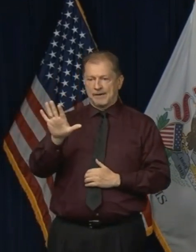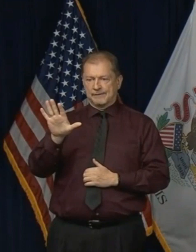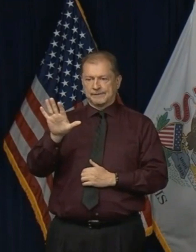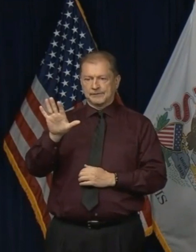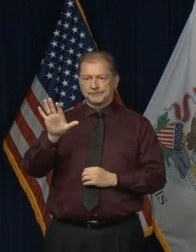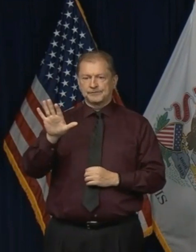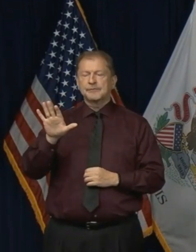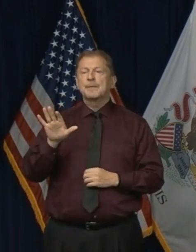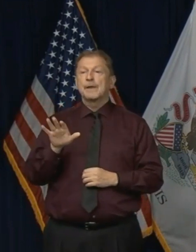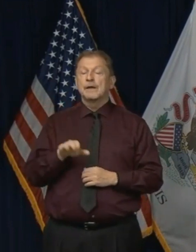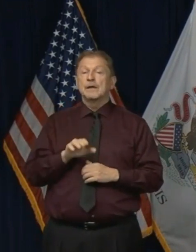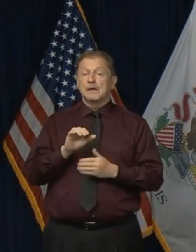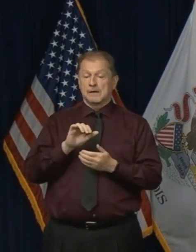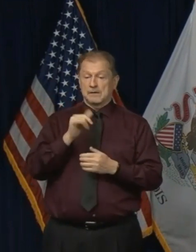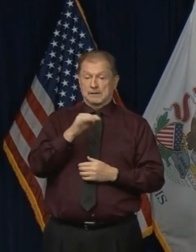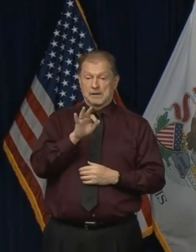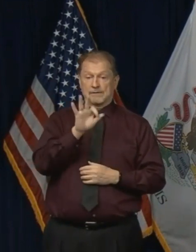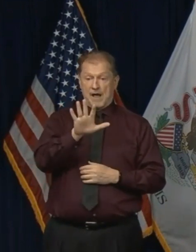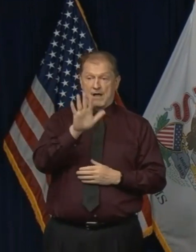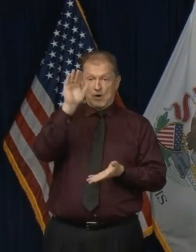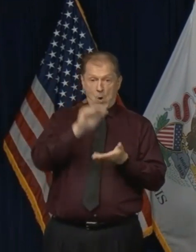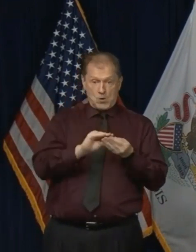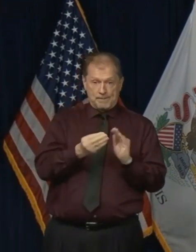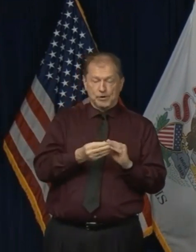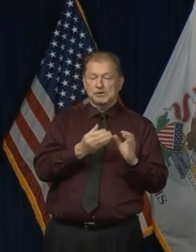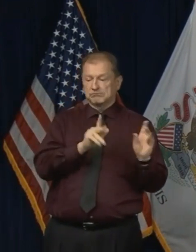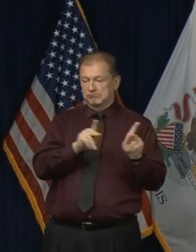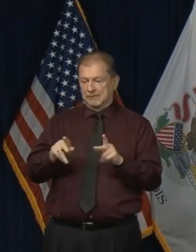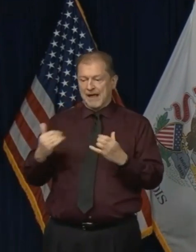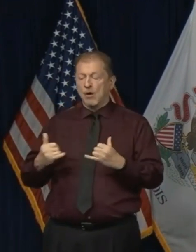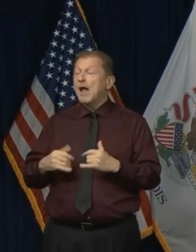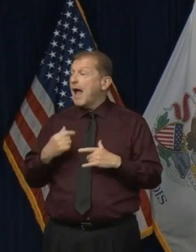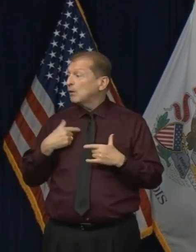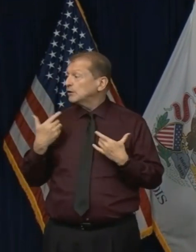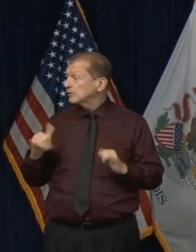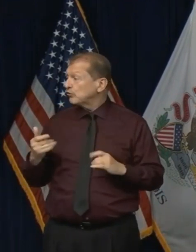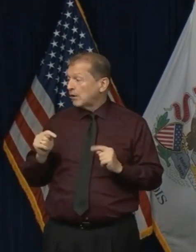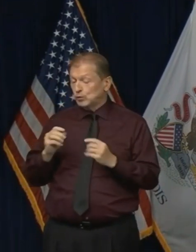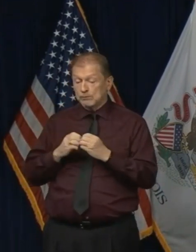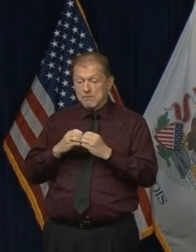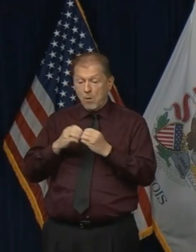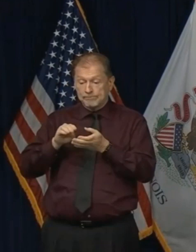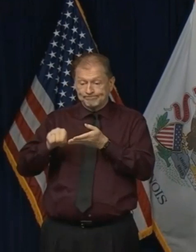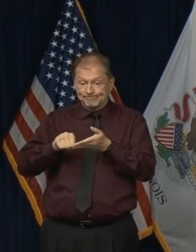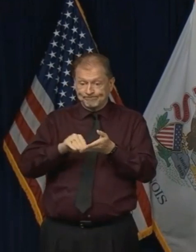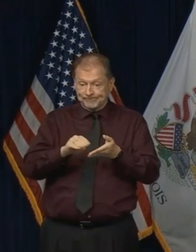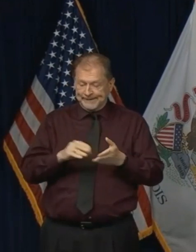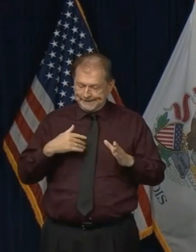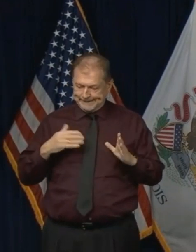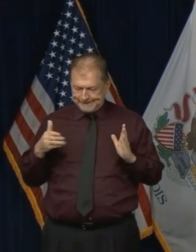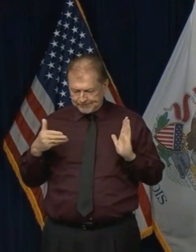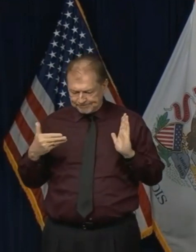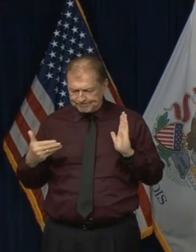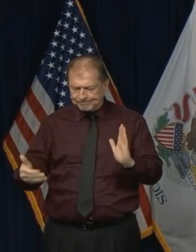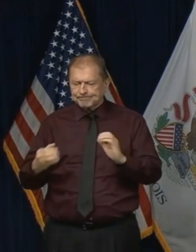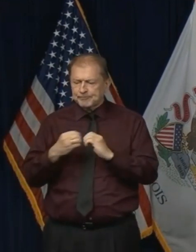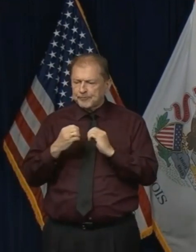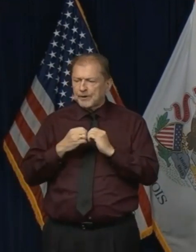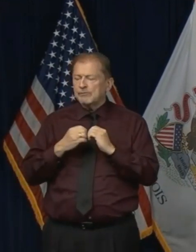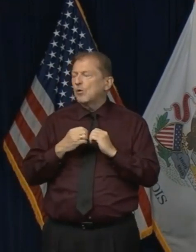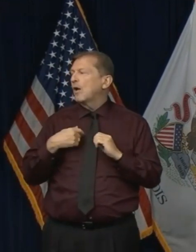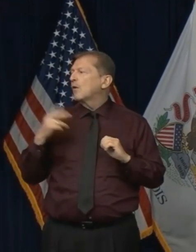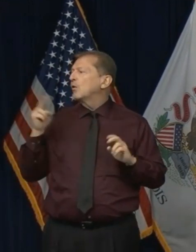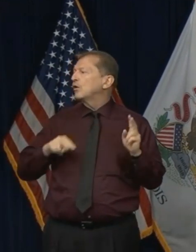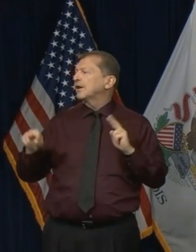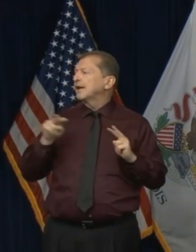at in 1995. We can do more, and we are looking at doing more. I am doing more. Um, that's in terms of just looking at, at offenders